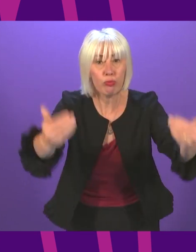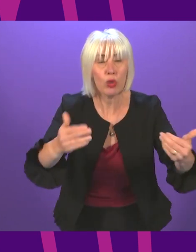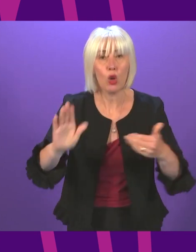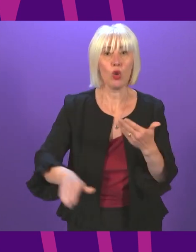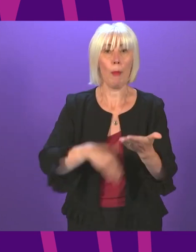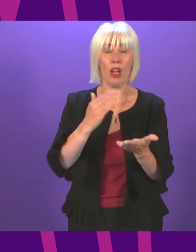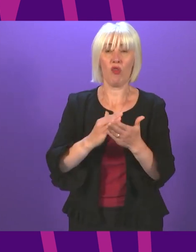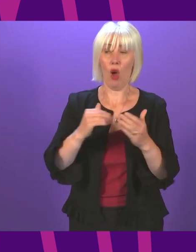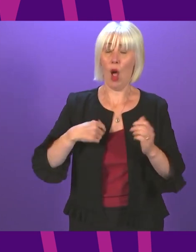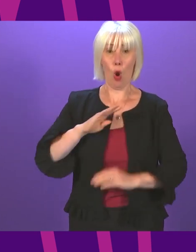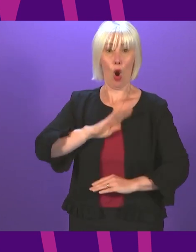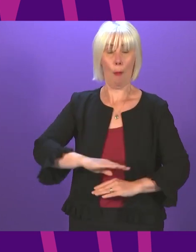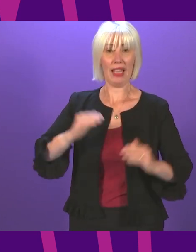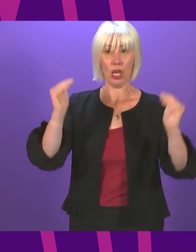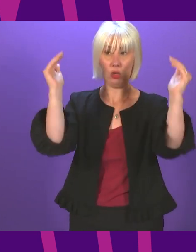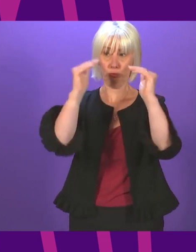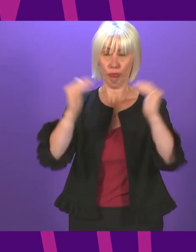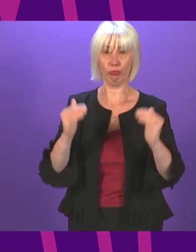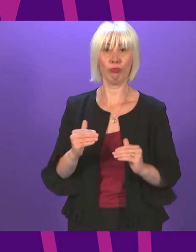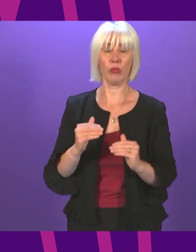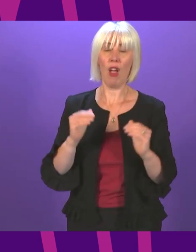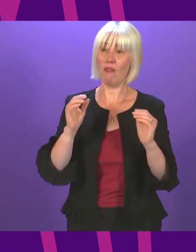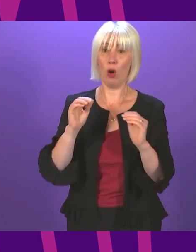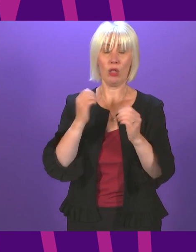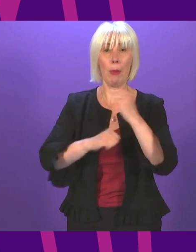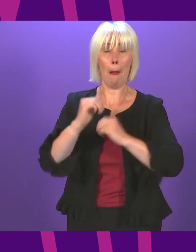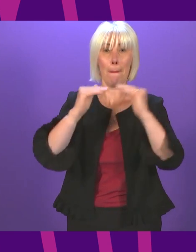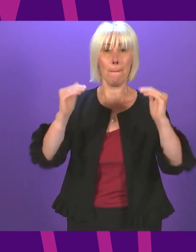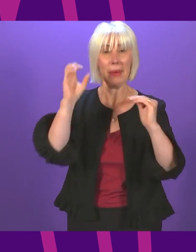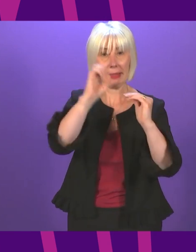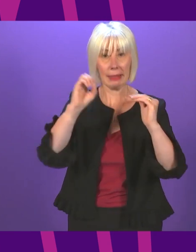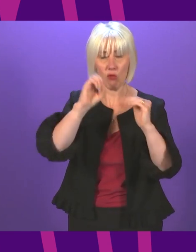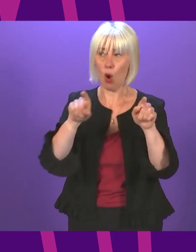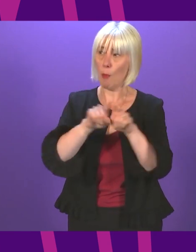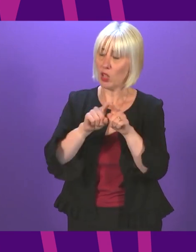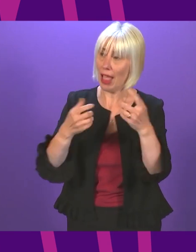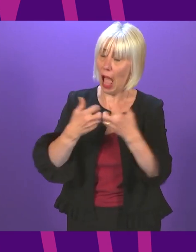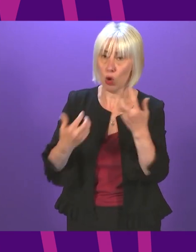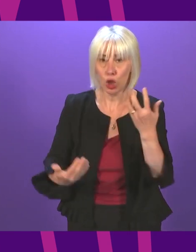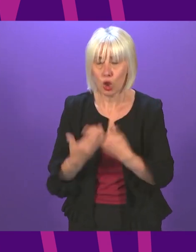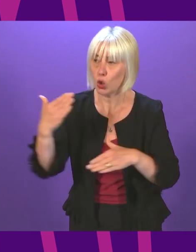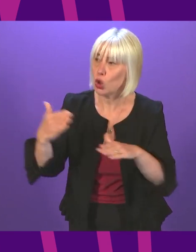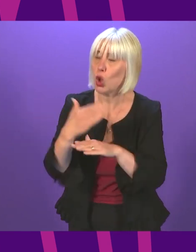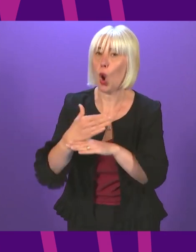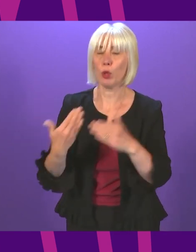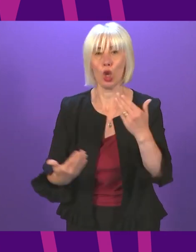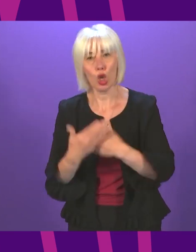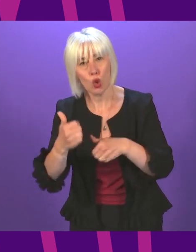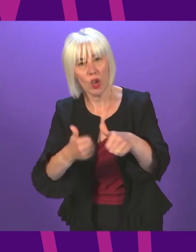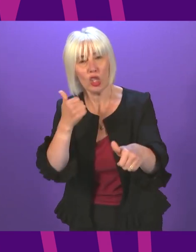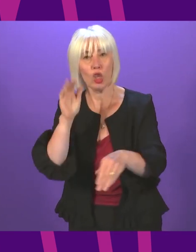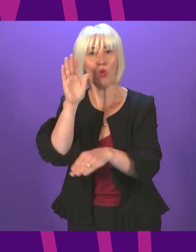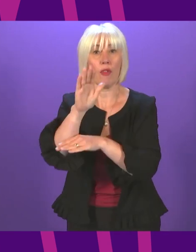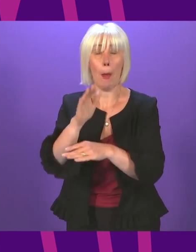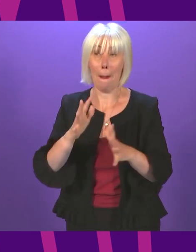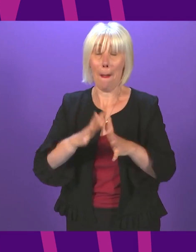our obligations in terms of reducing emissions but we are doing it in a way that creates new jobs and new industries of the future there is a big challenge here